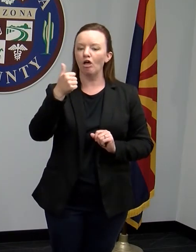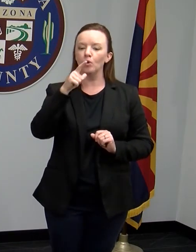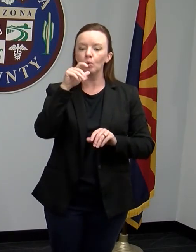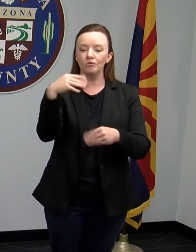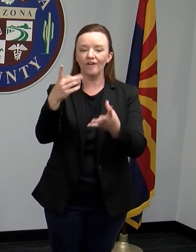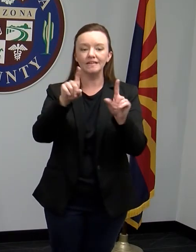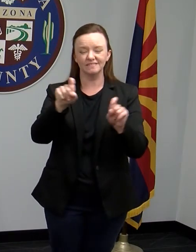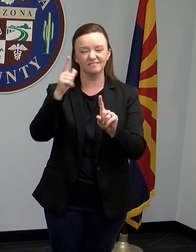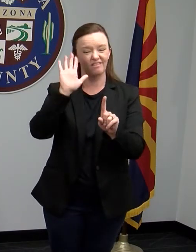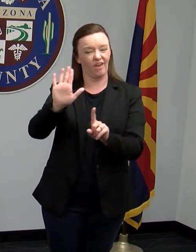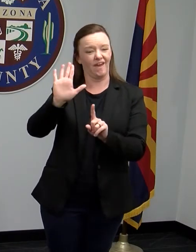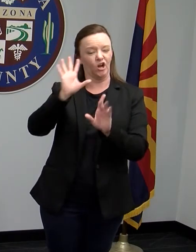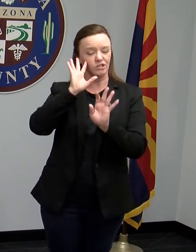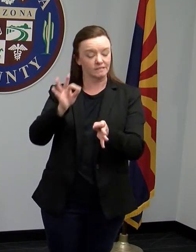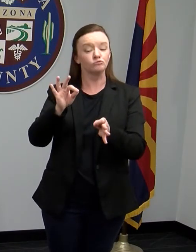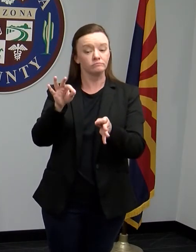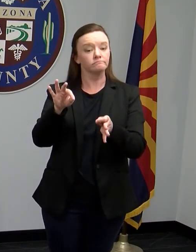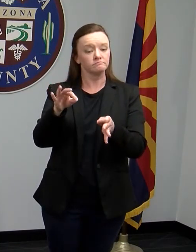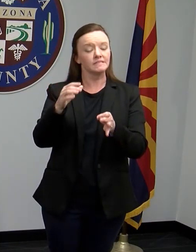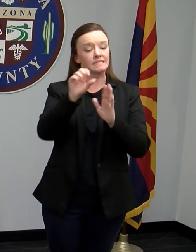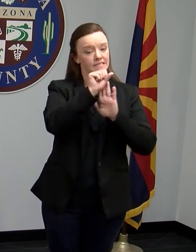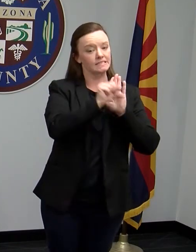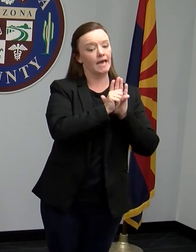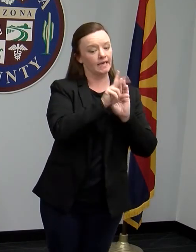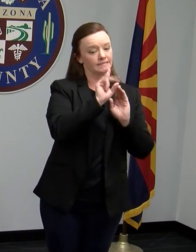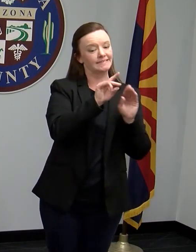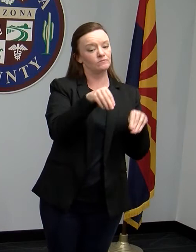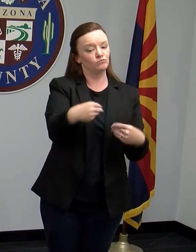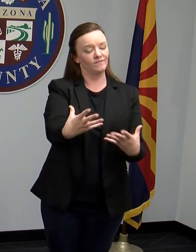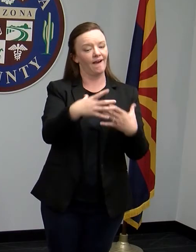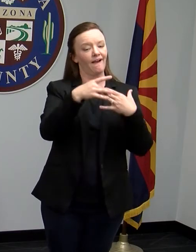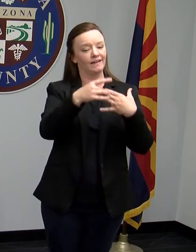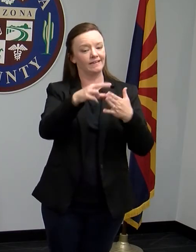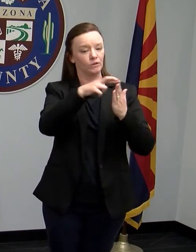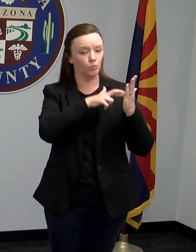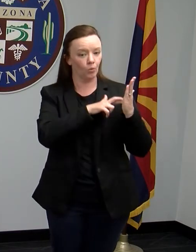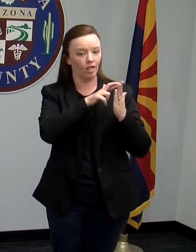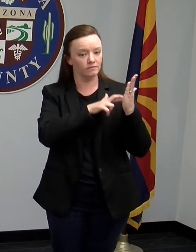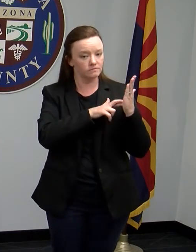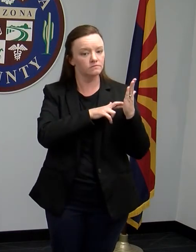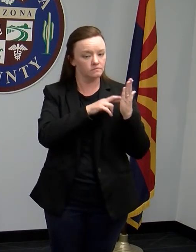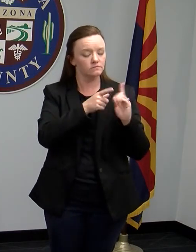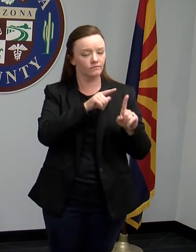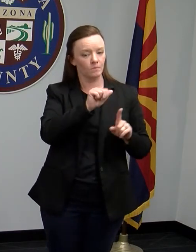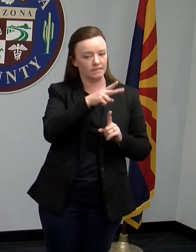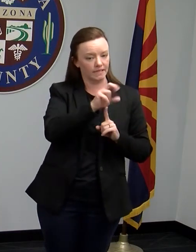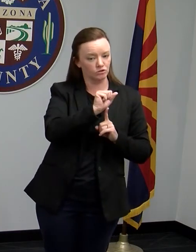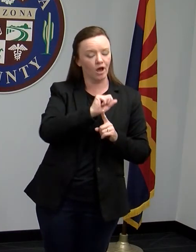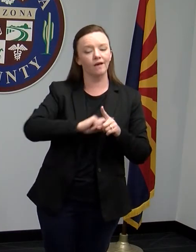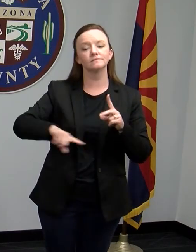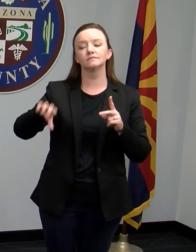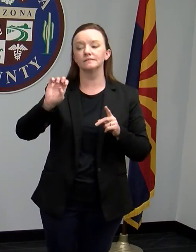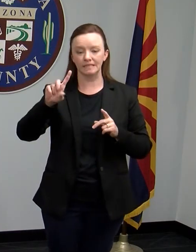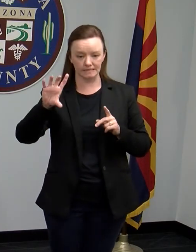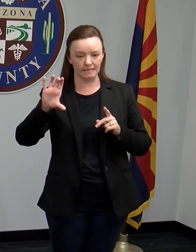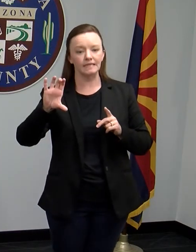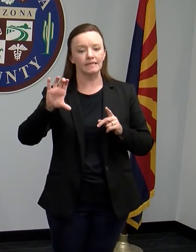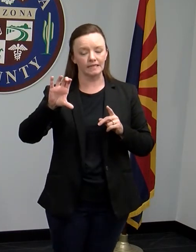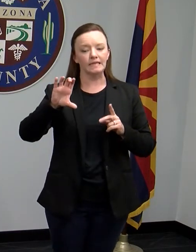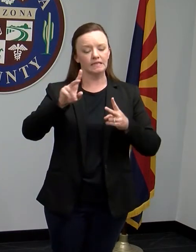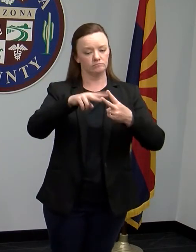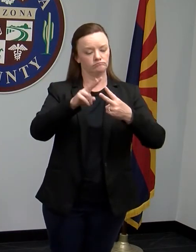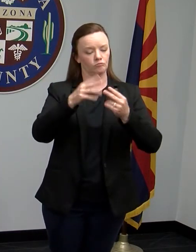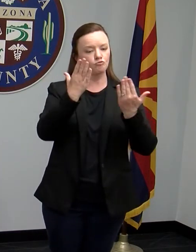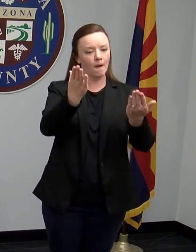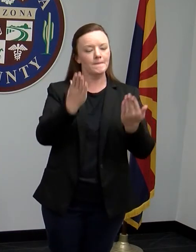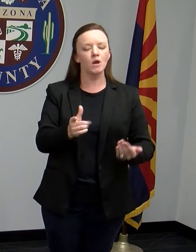there. Certainly, there is guidance that has come from the state of Arizona, from ADHS, also from the CDC, about who should